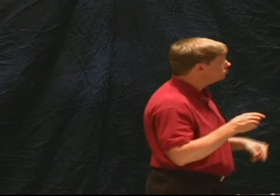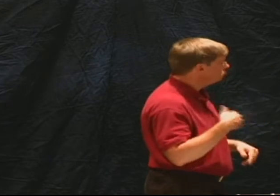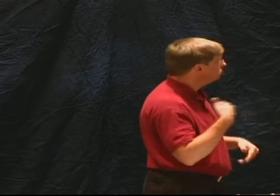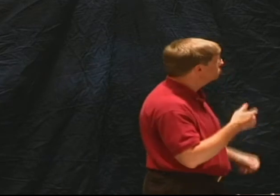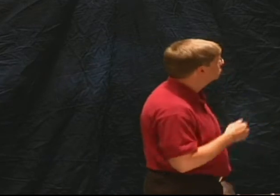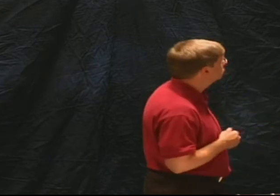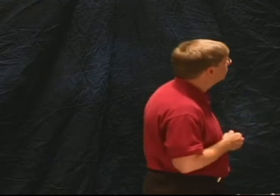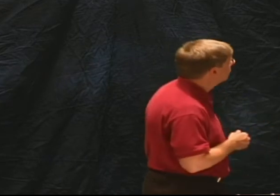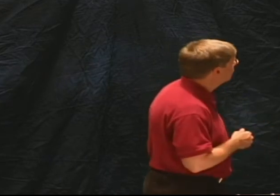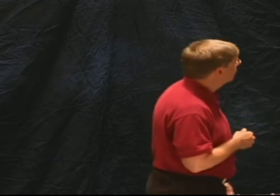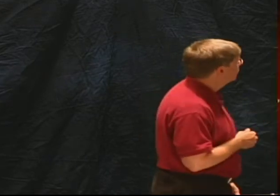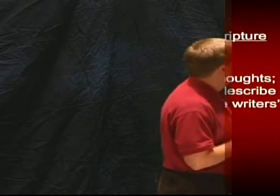these words?